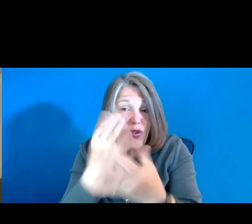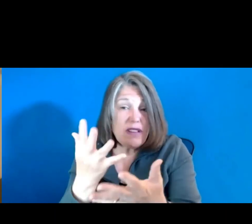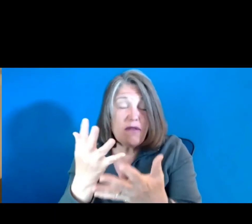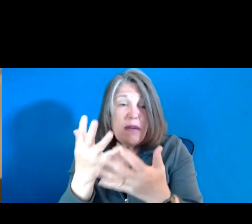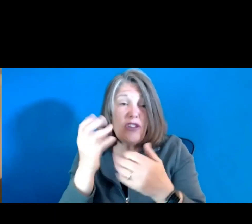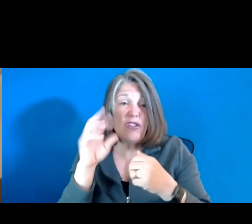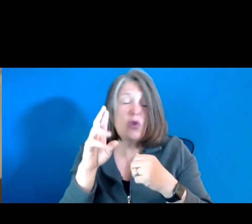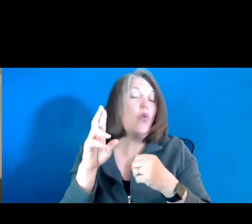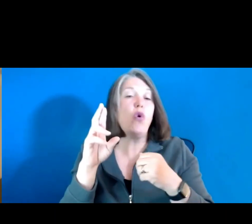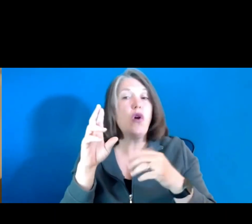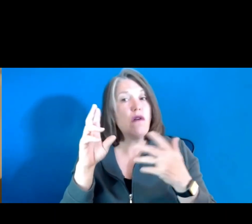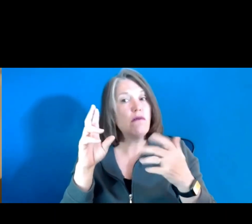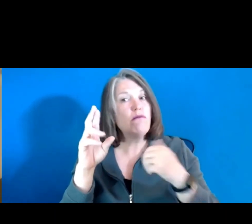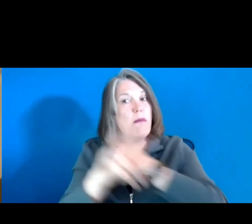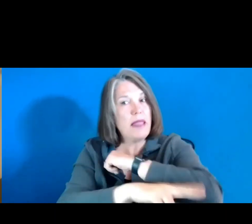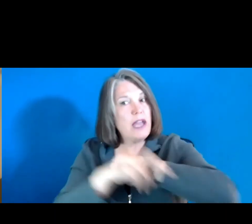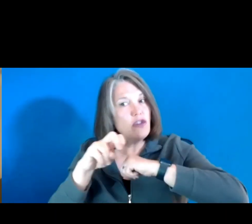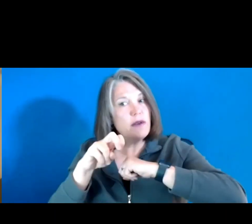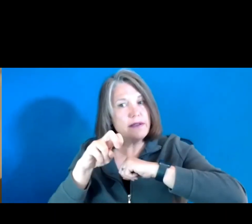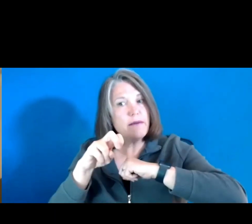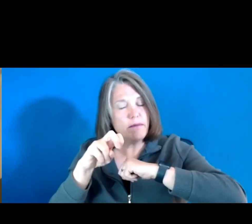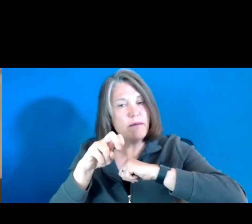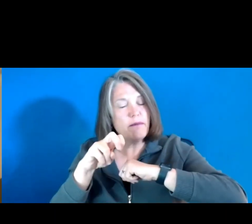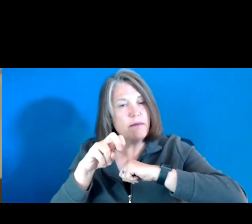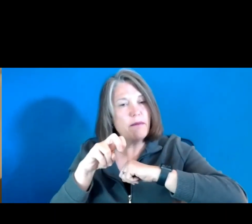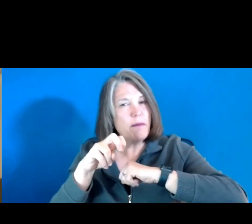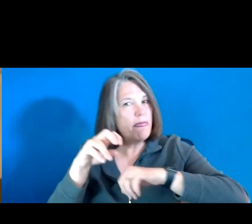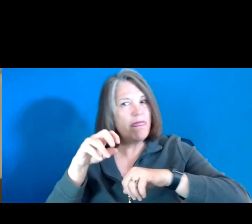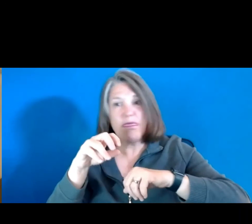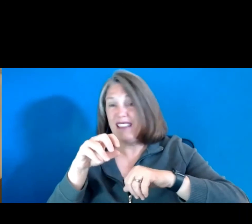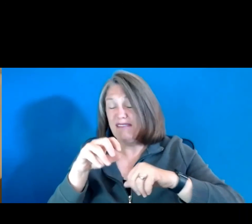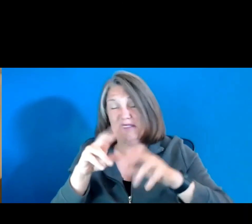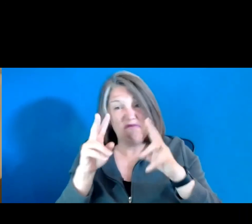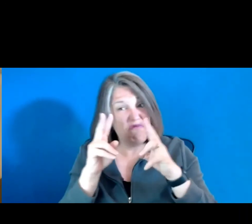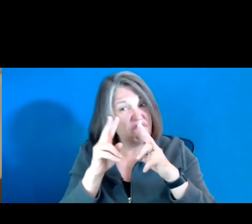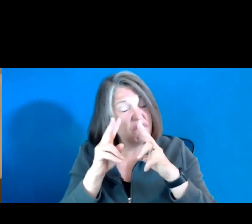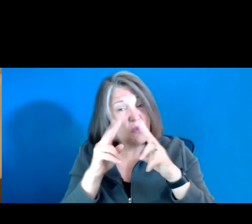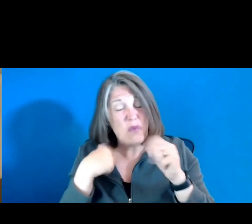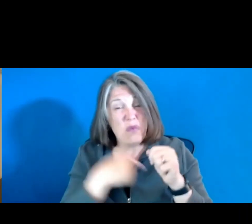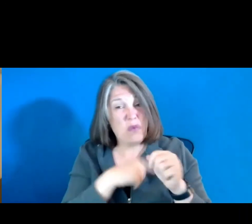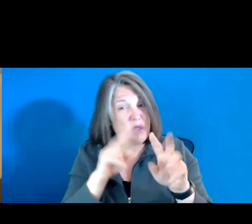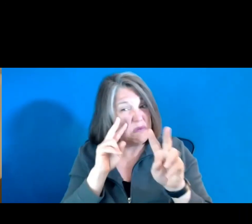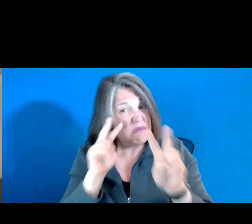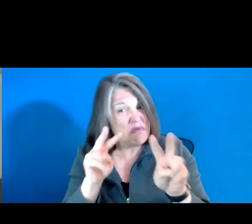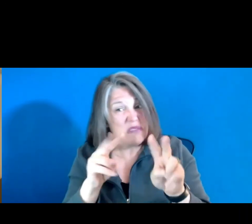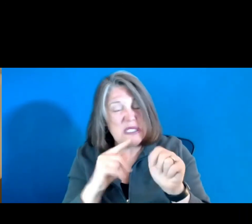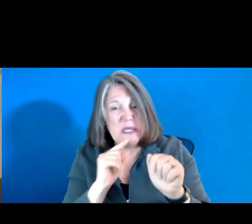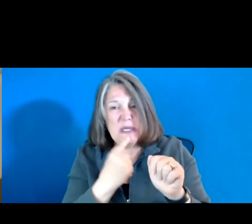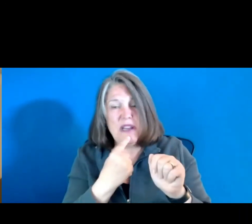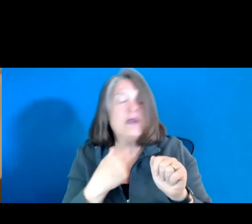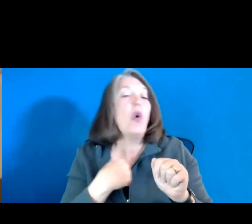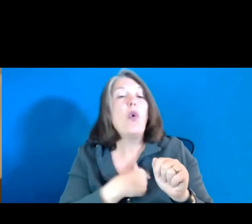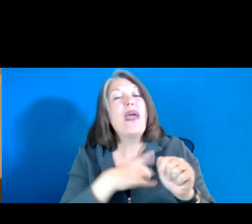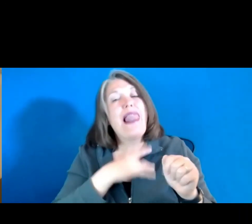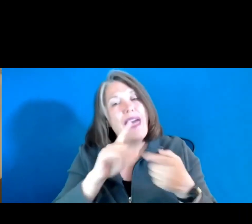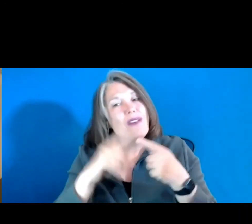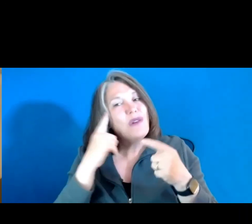plagiarism in any of its forms. We like to think it doesn't happen